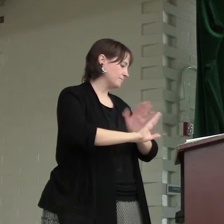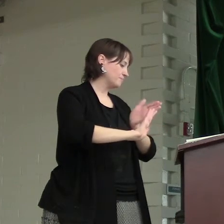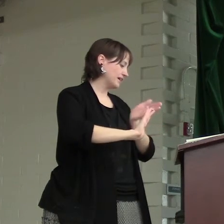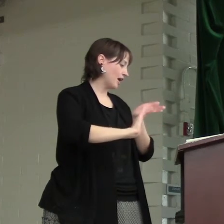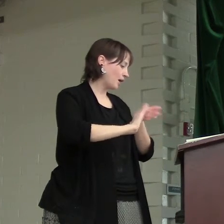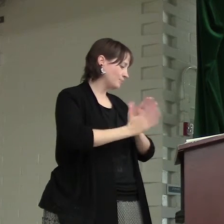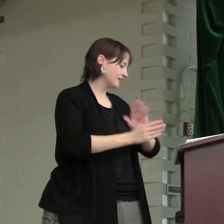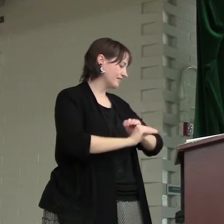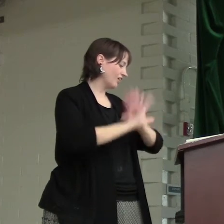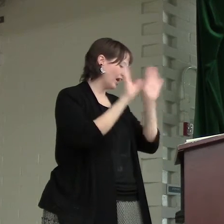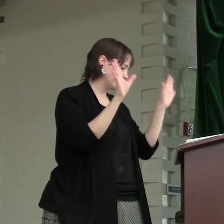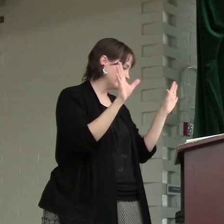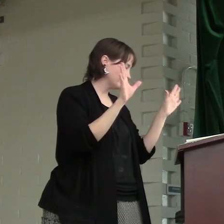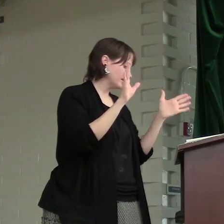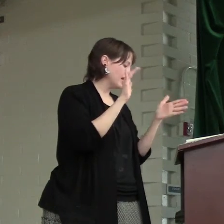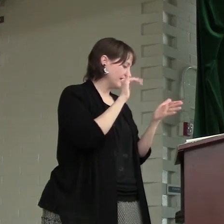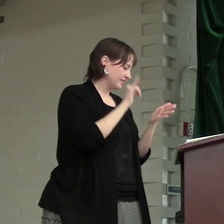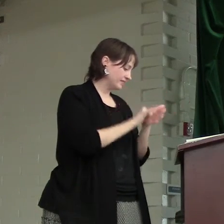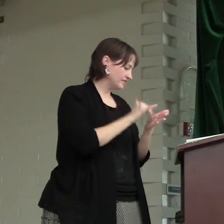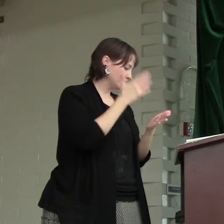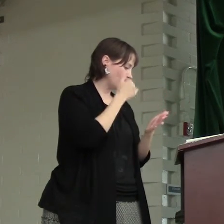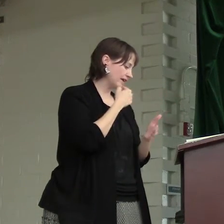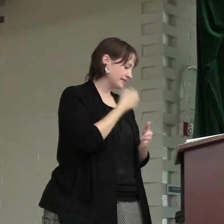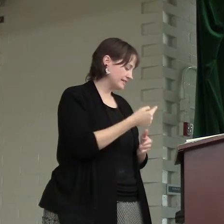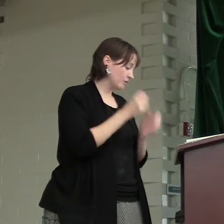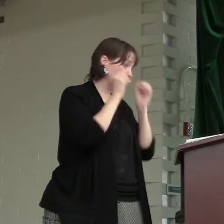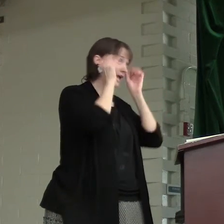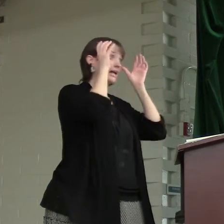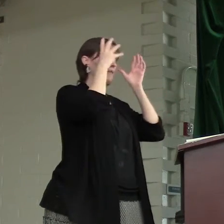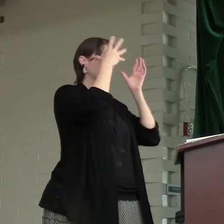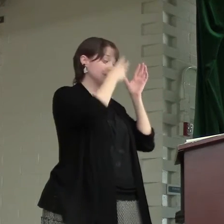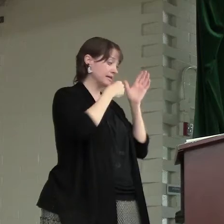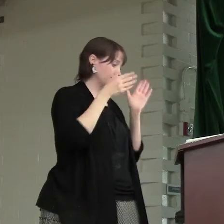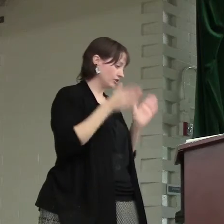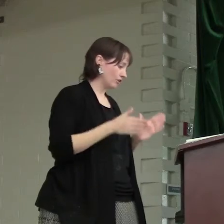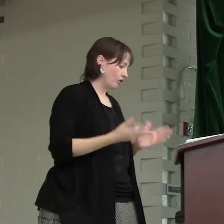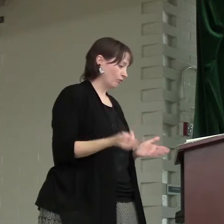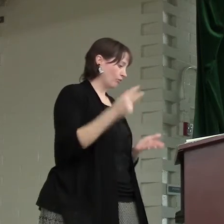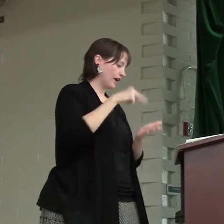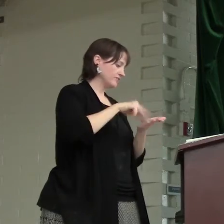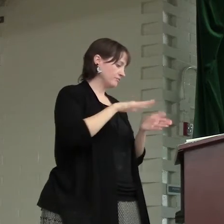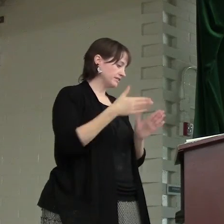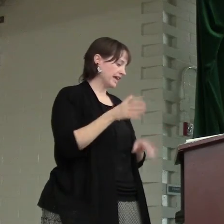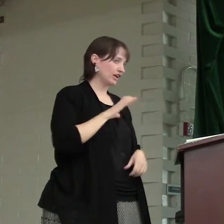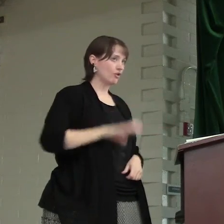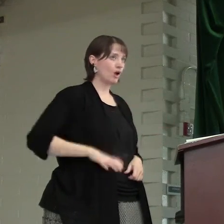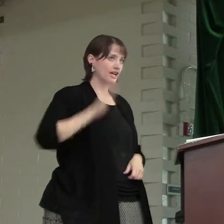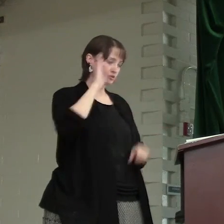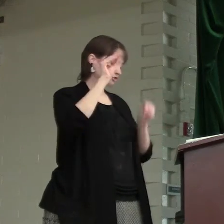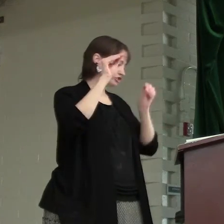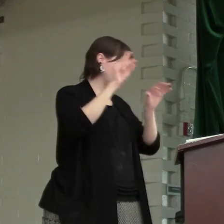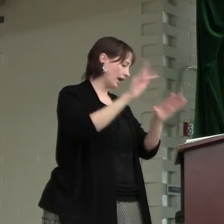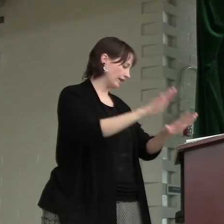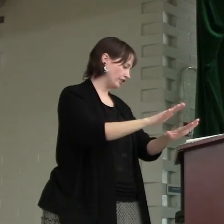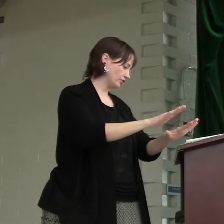becomes a light. This is why He said, wake up, sleeper, rise from the dead, and Christ will shine on you.